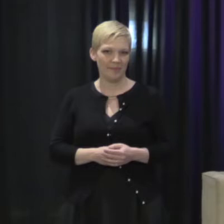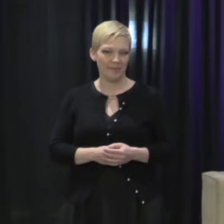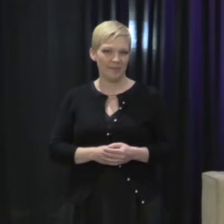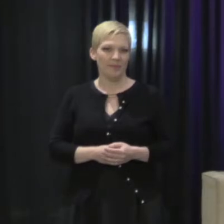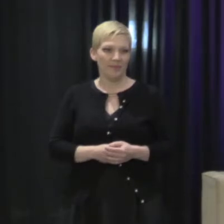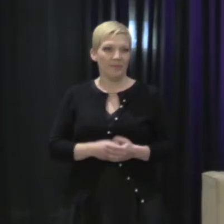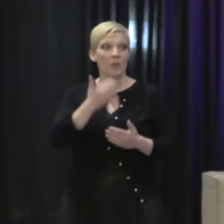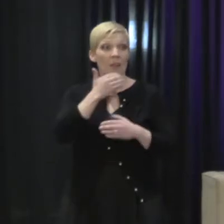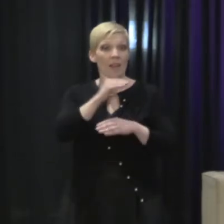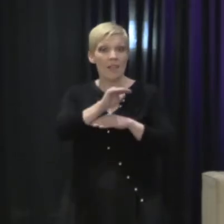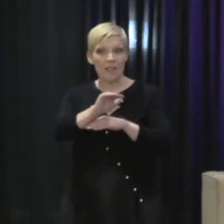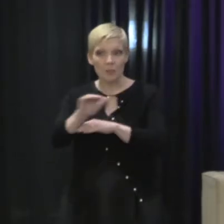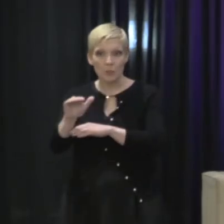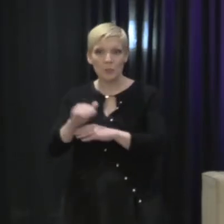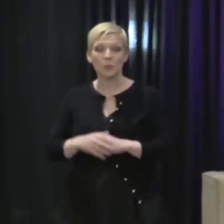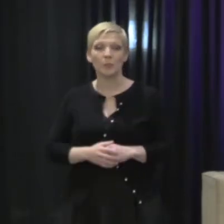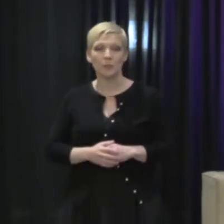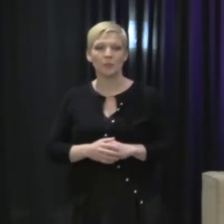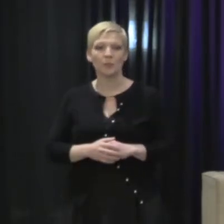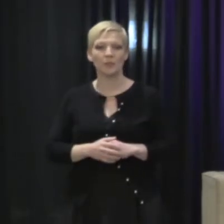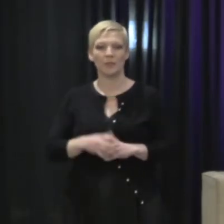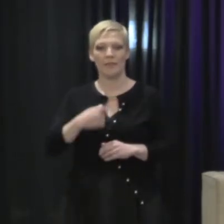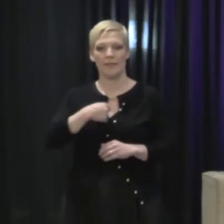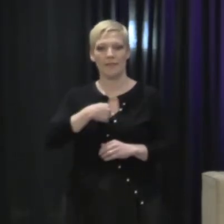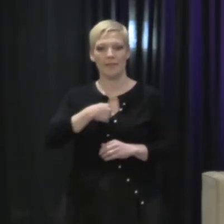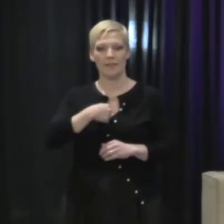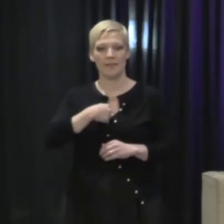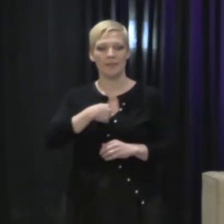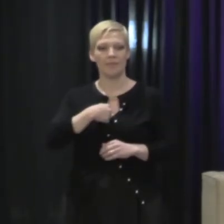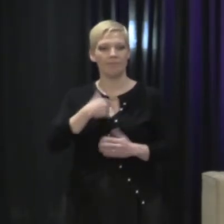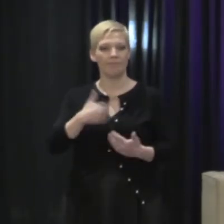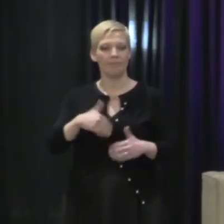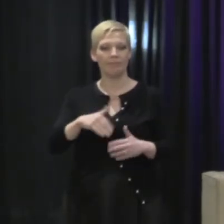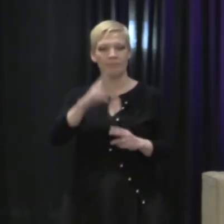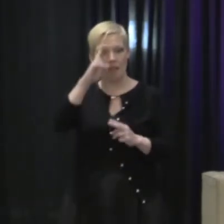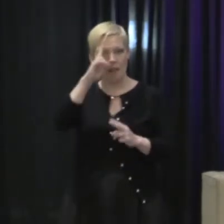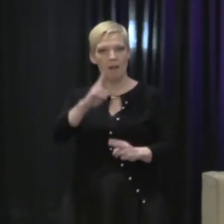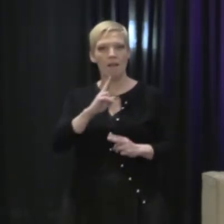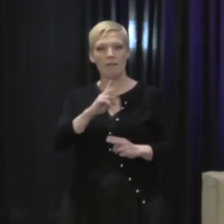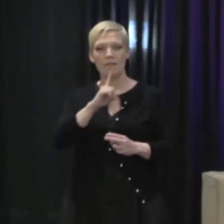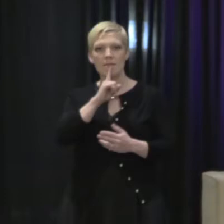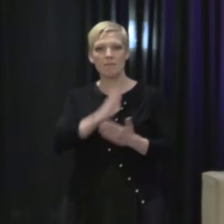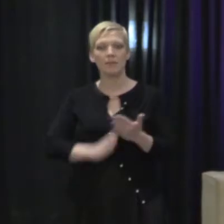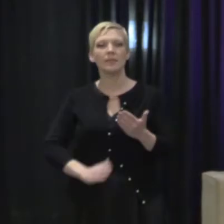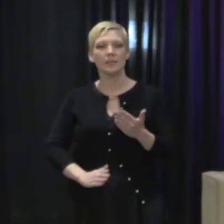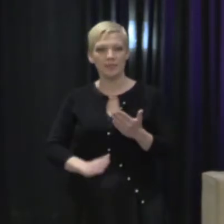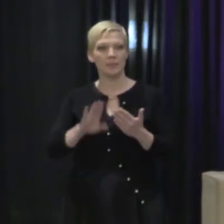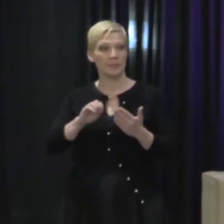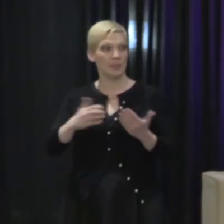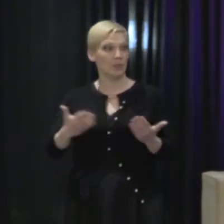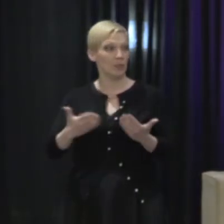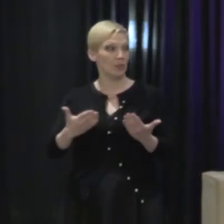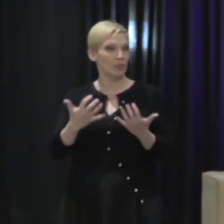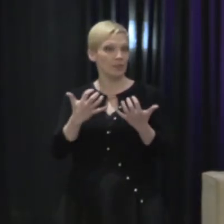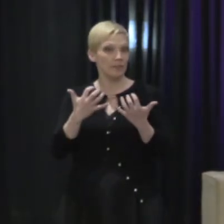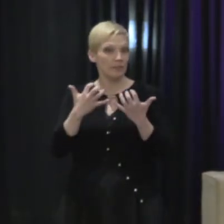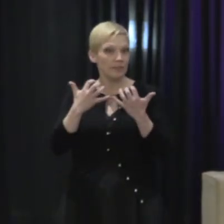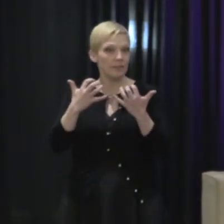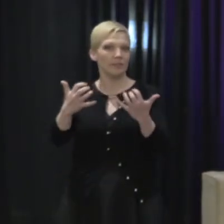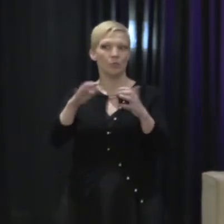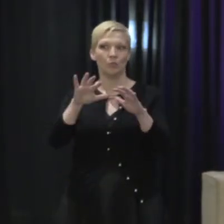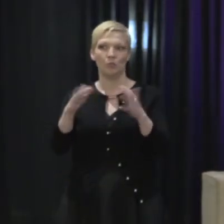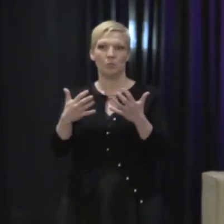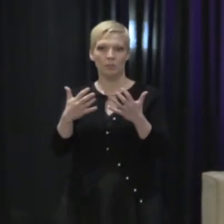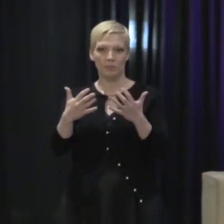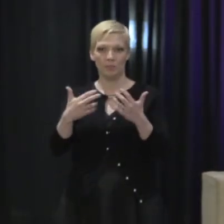Good afternoon. I am just so honored and humbled to be here amongst this incredible group